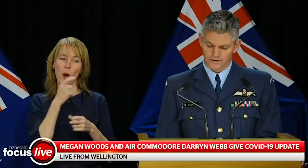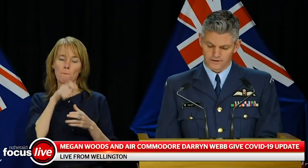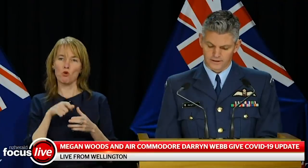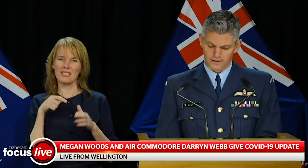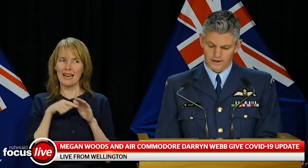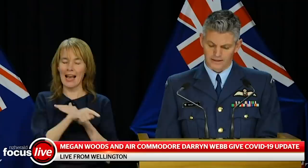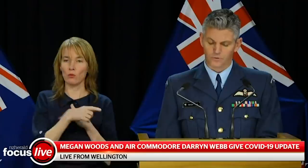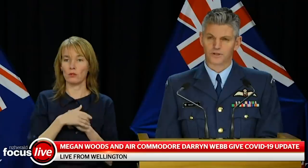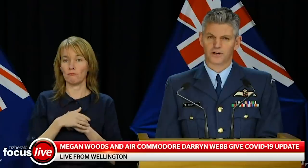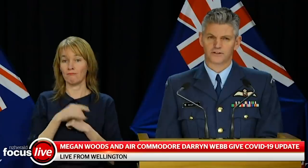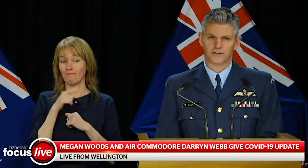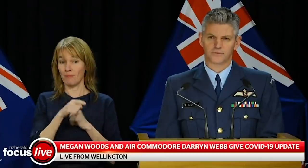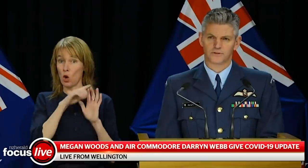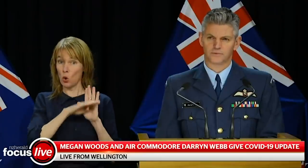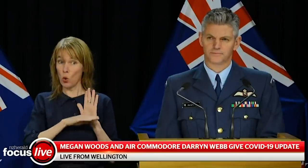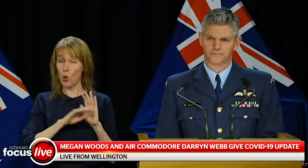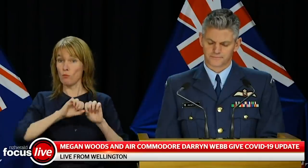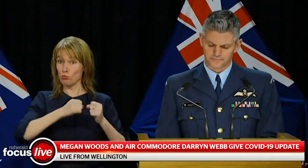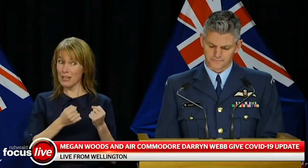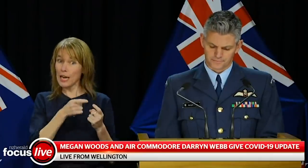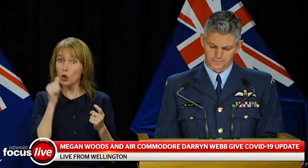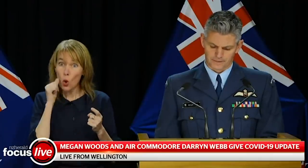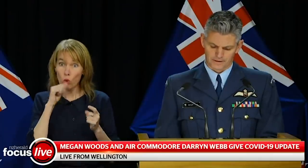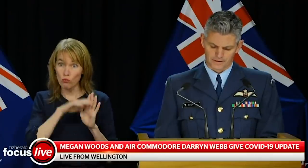clearly outlined, and he will be charged as a result.